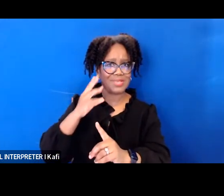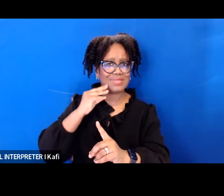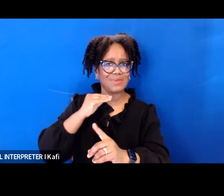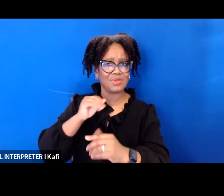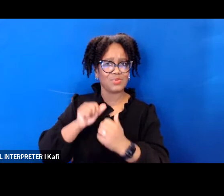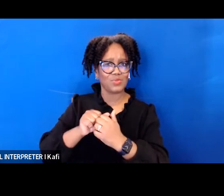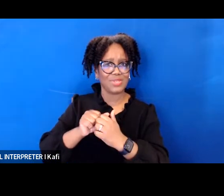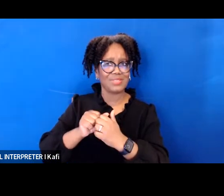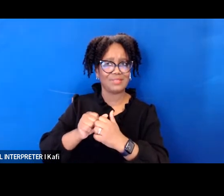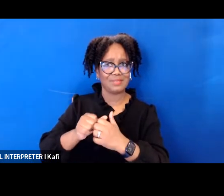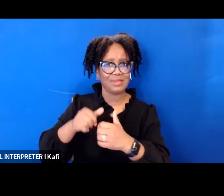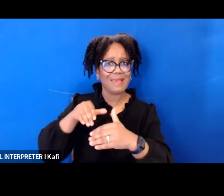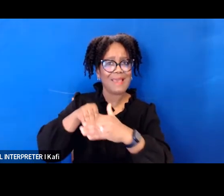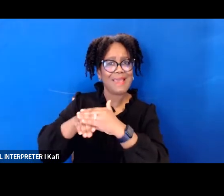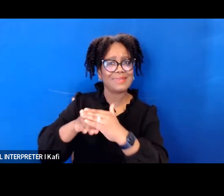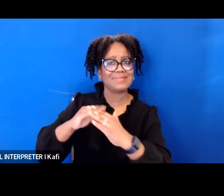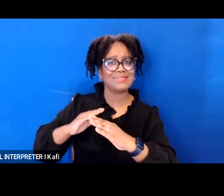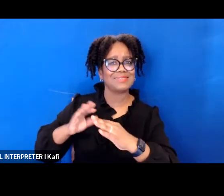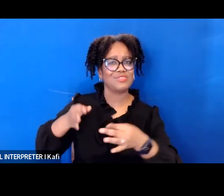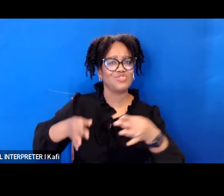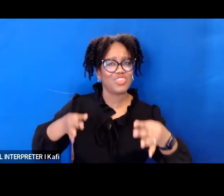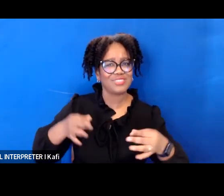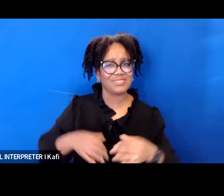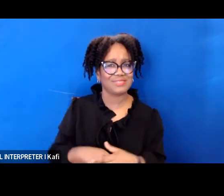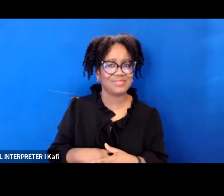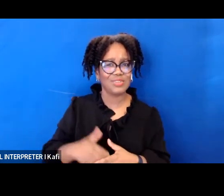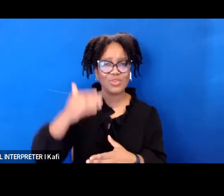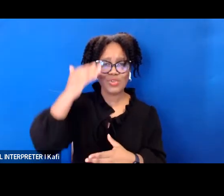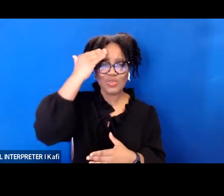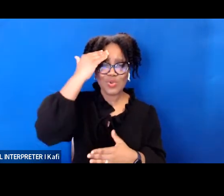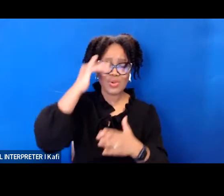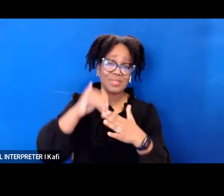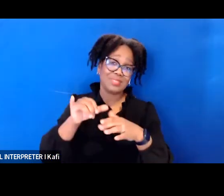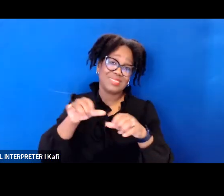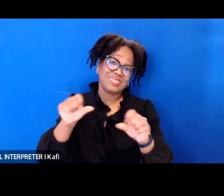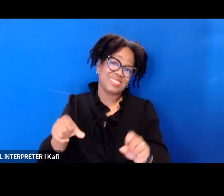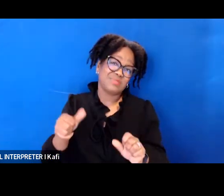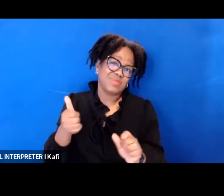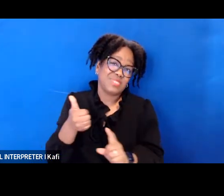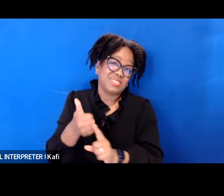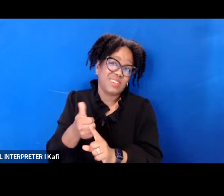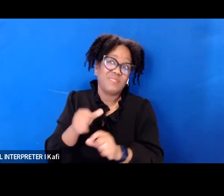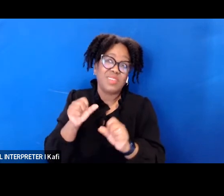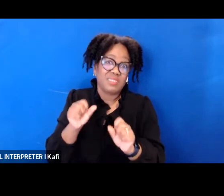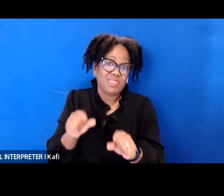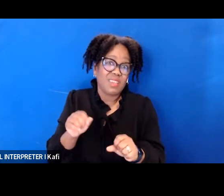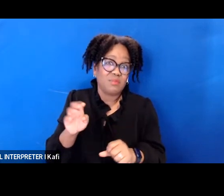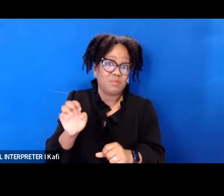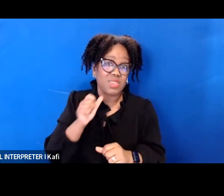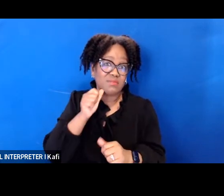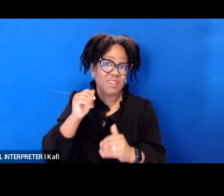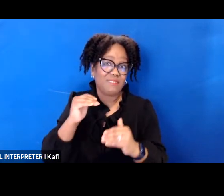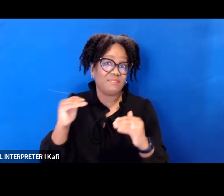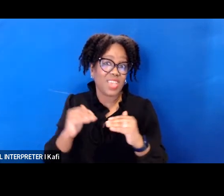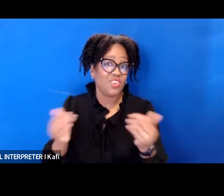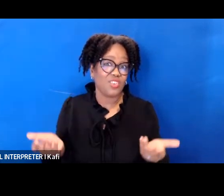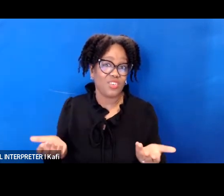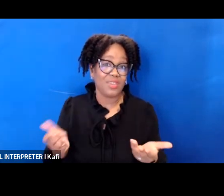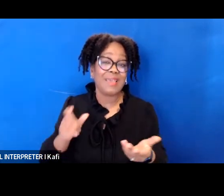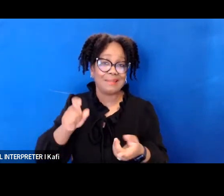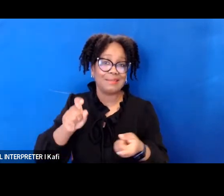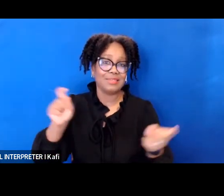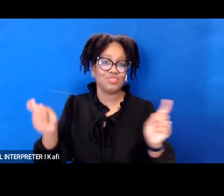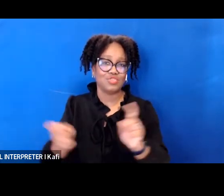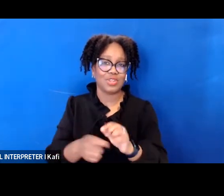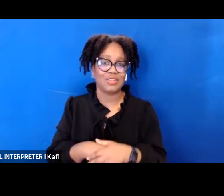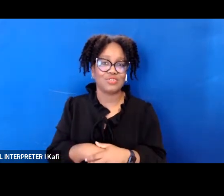of how the existing system is unfair and in need of significant change a perspective that to date has